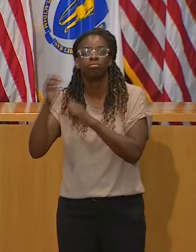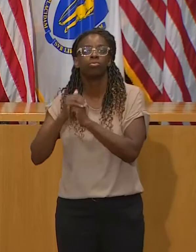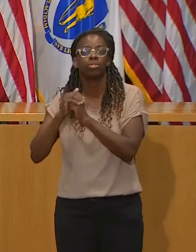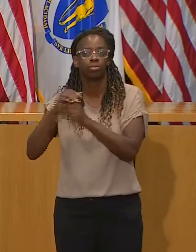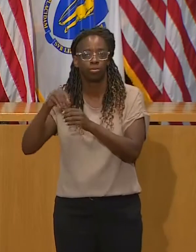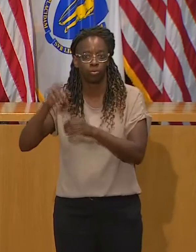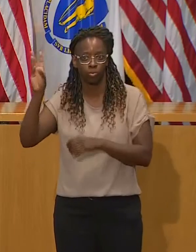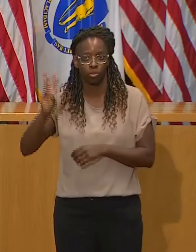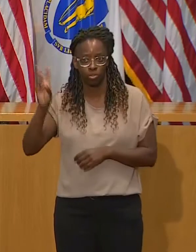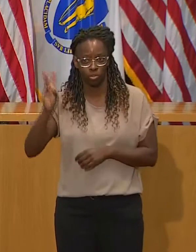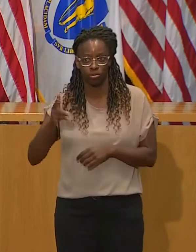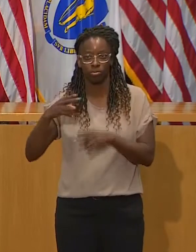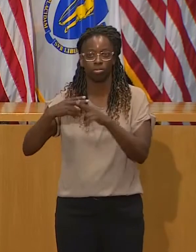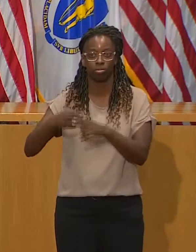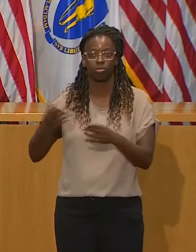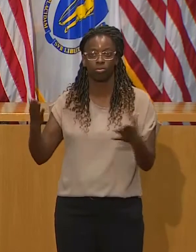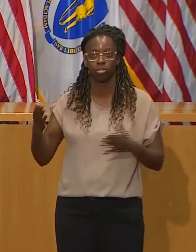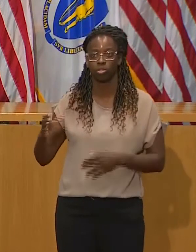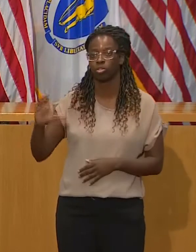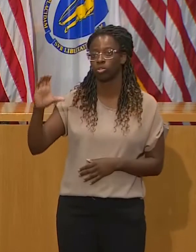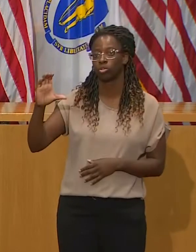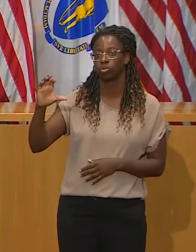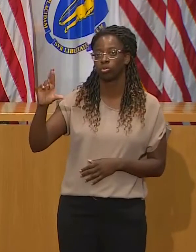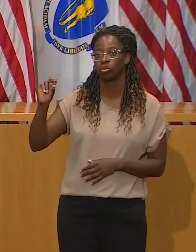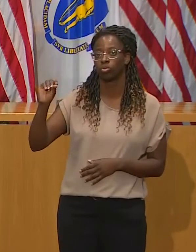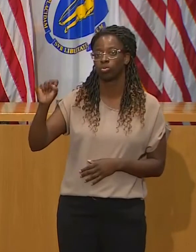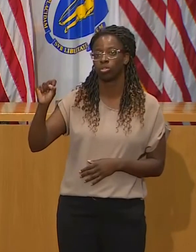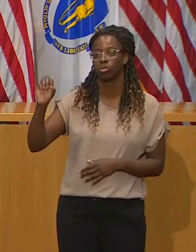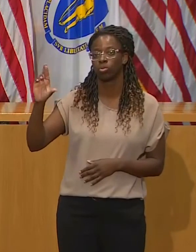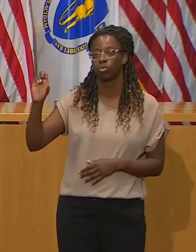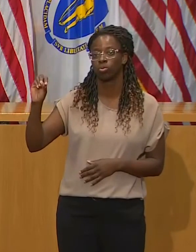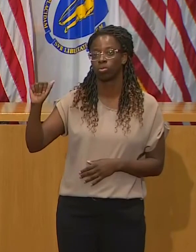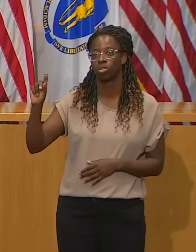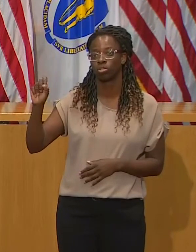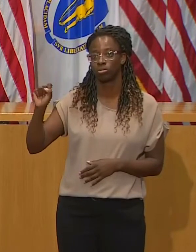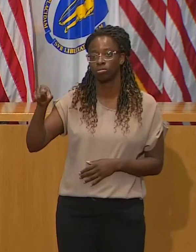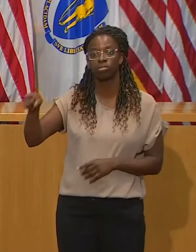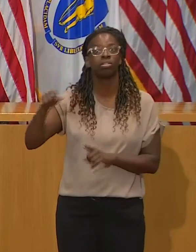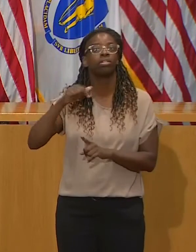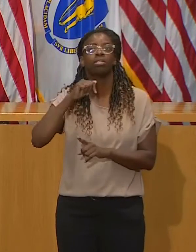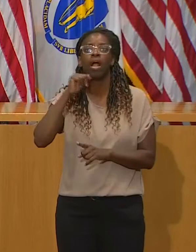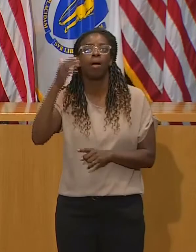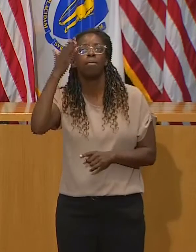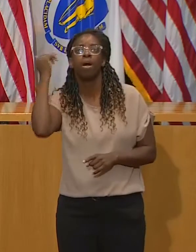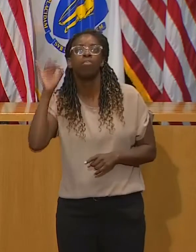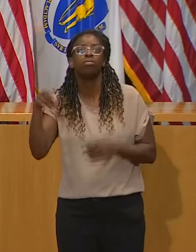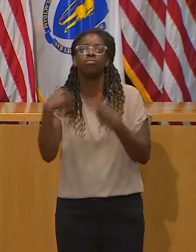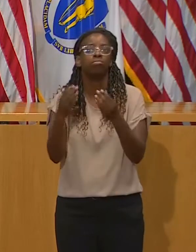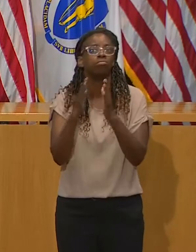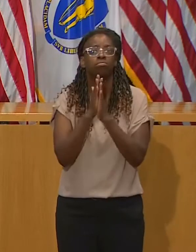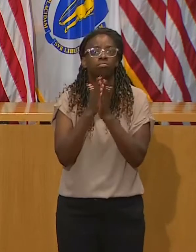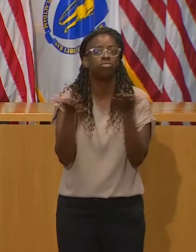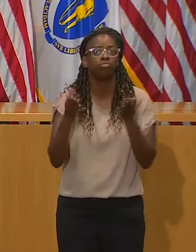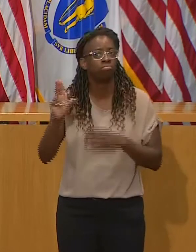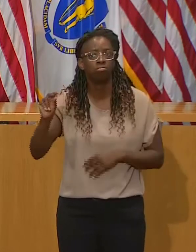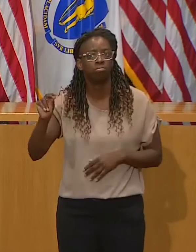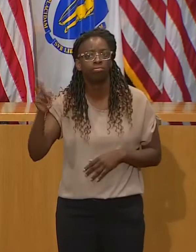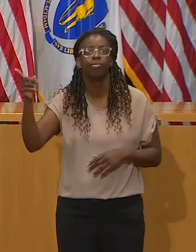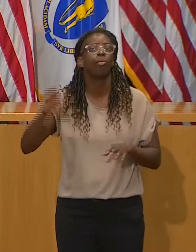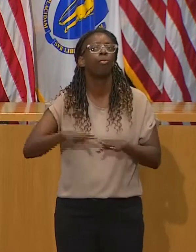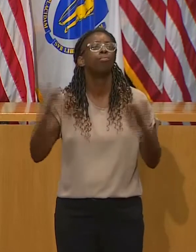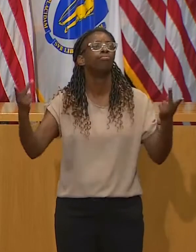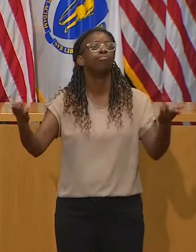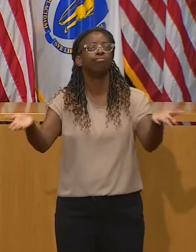Not for having church services, but for opening up their house of worship for retreats and the like in violation of the